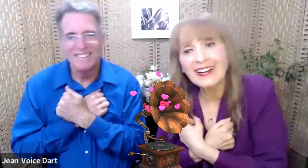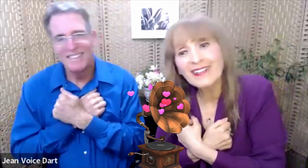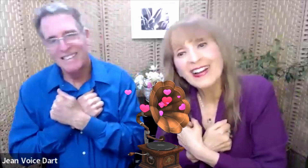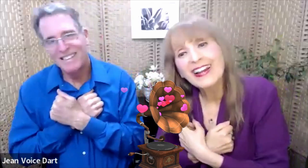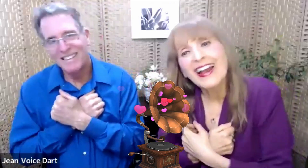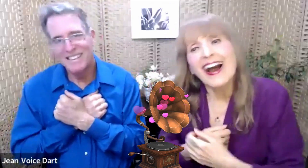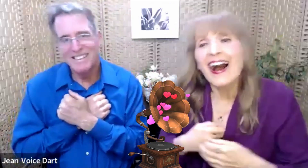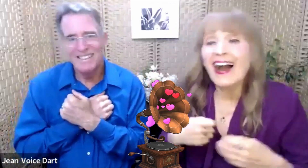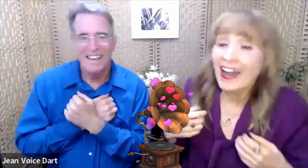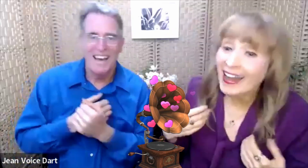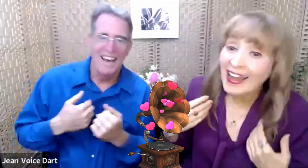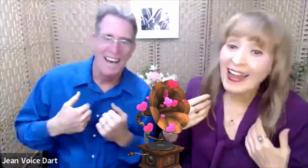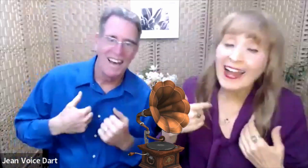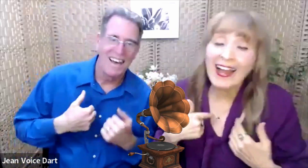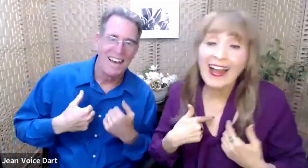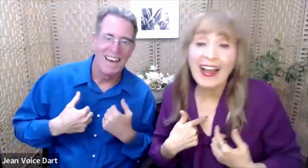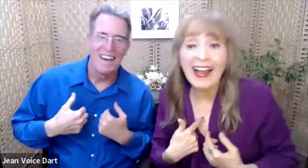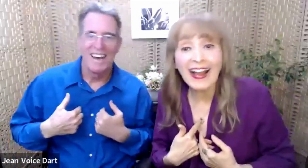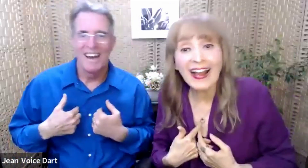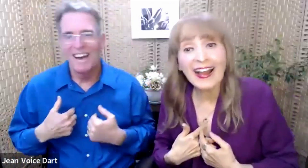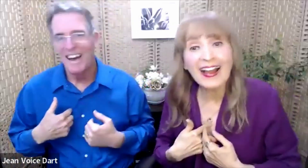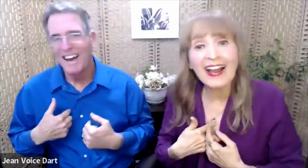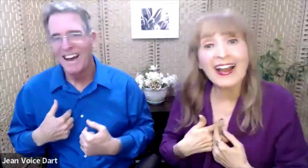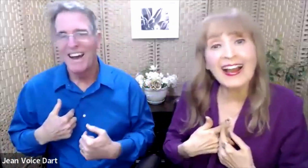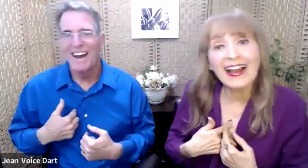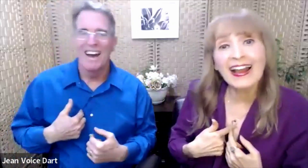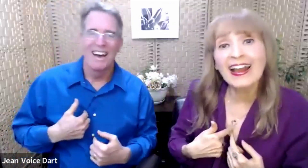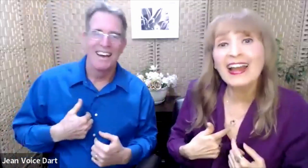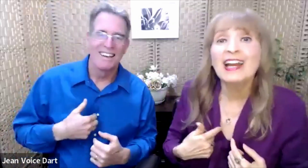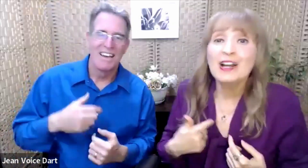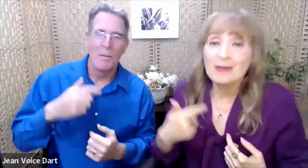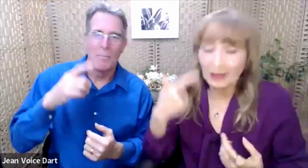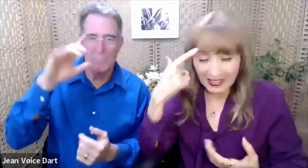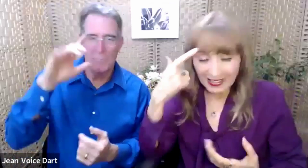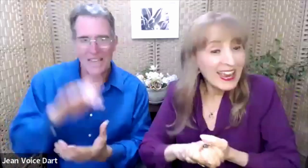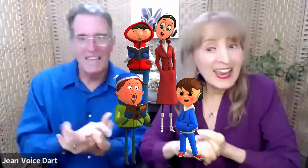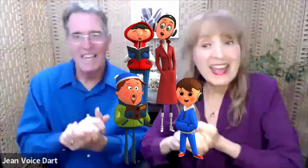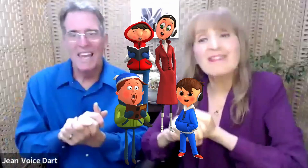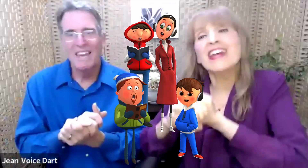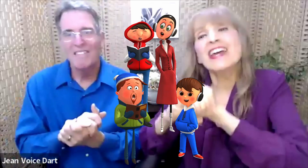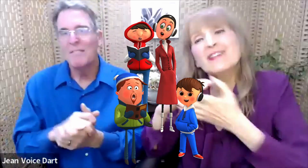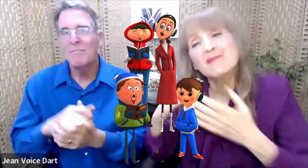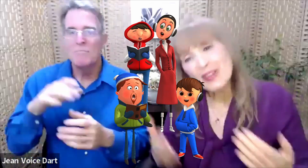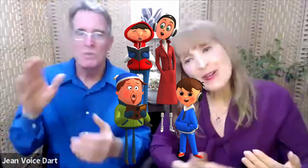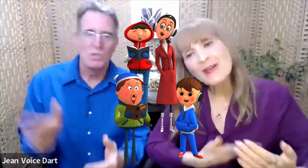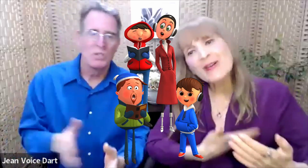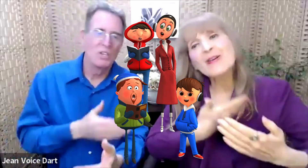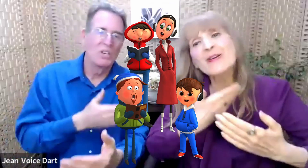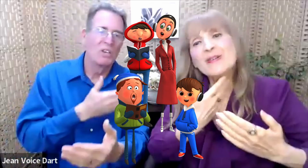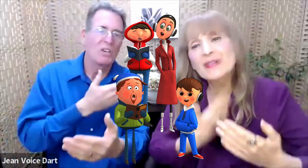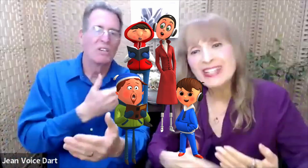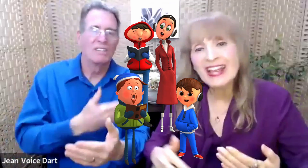I believe in music.